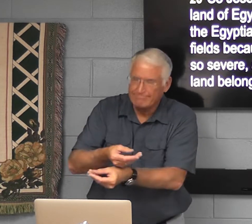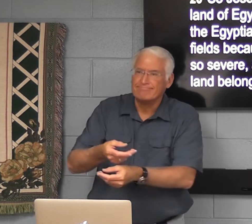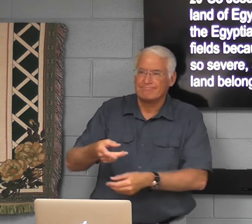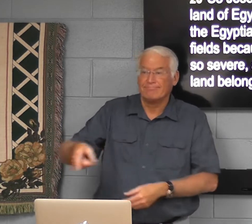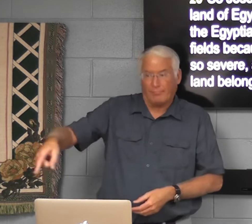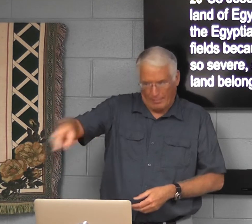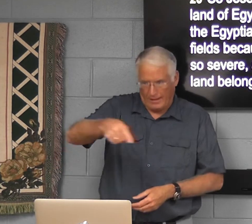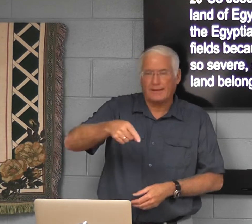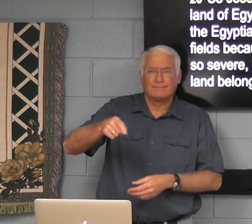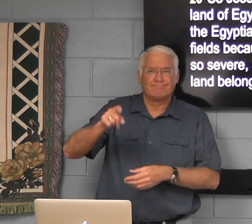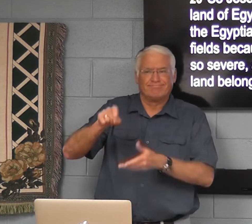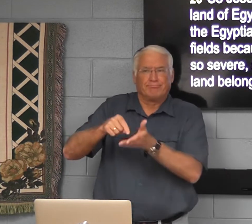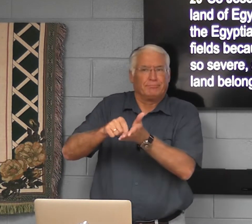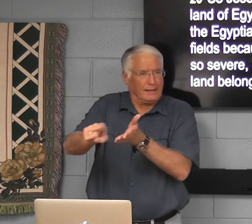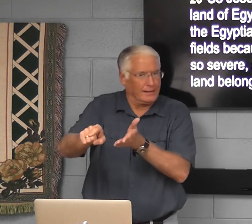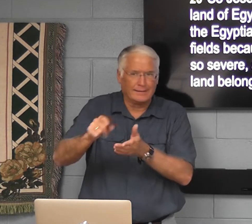Just trading, bartering.